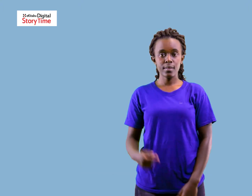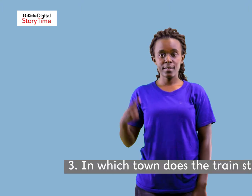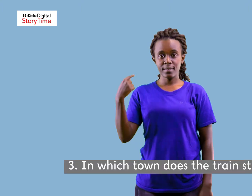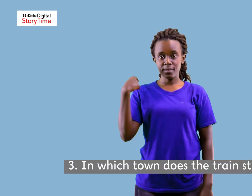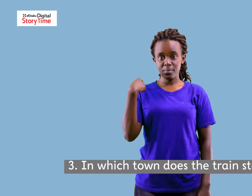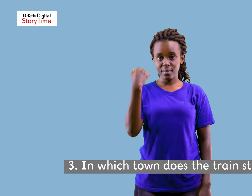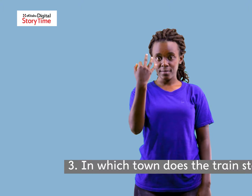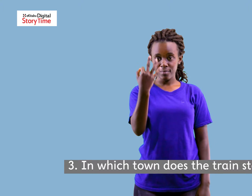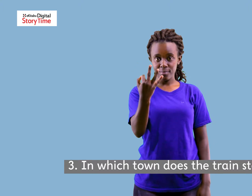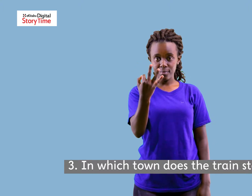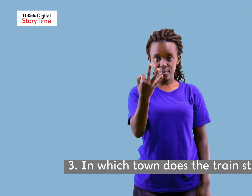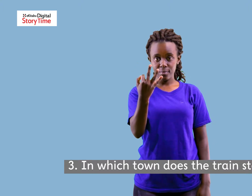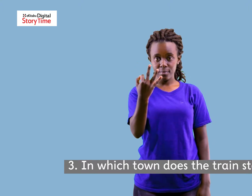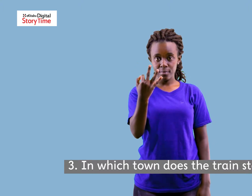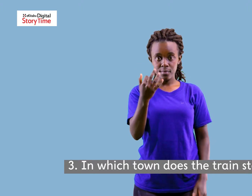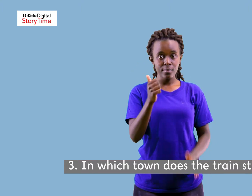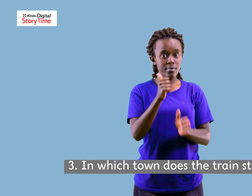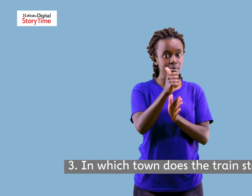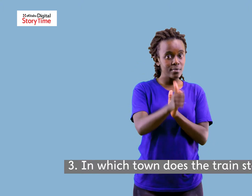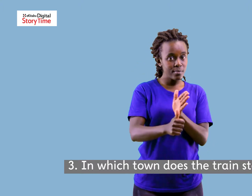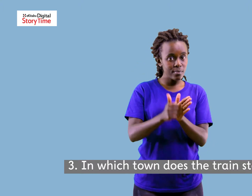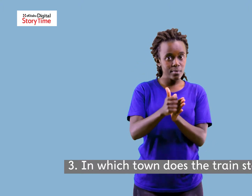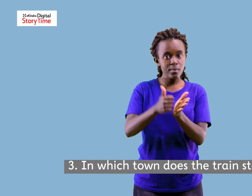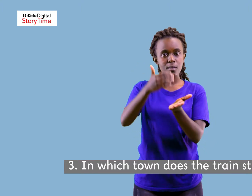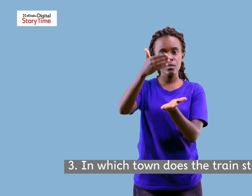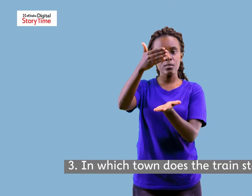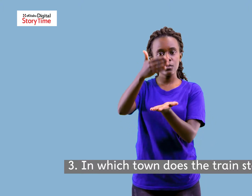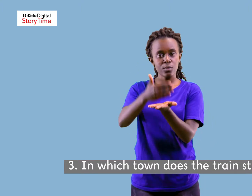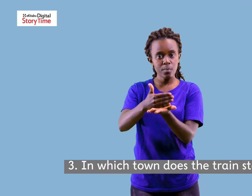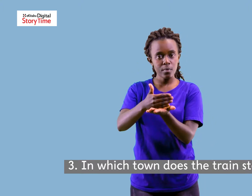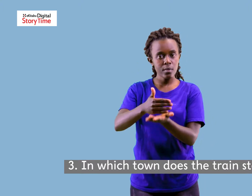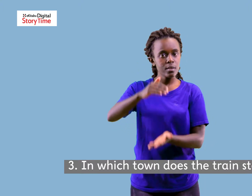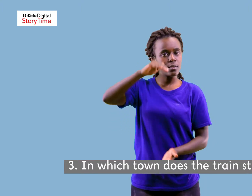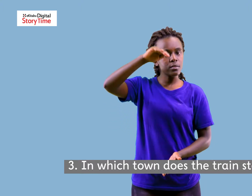Number three. In which town does the train stop?